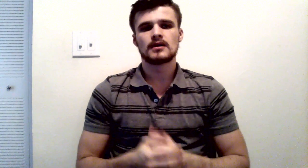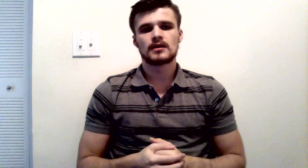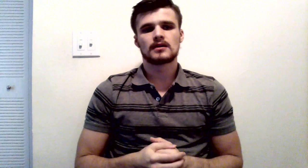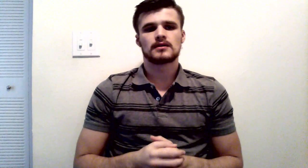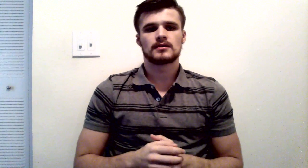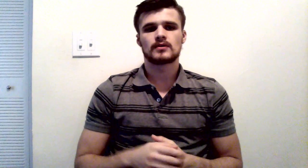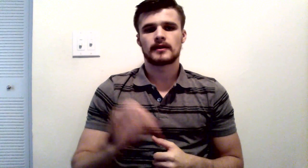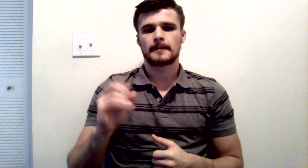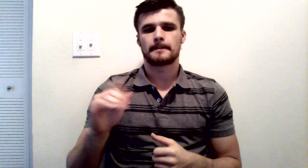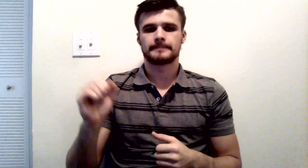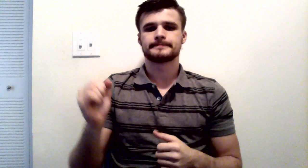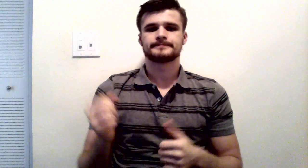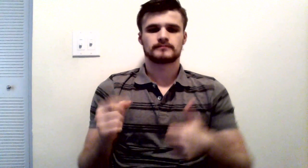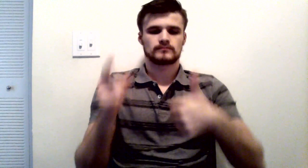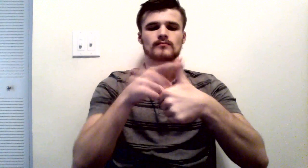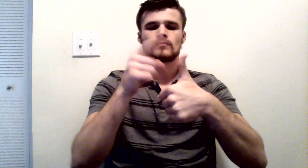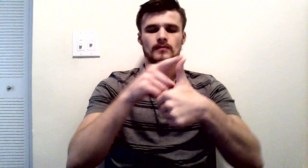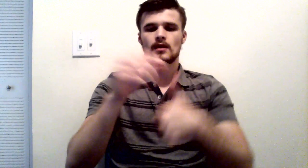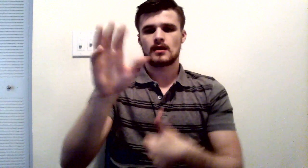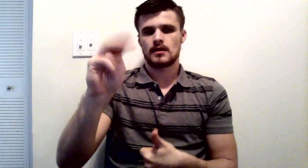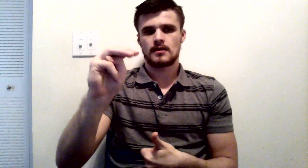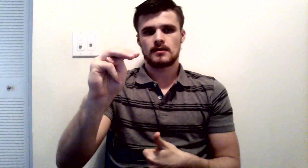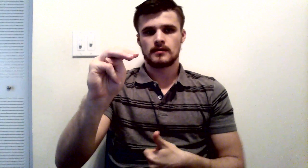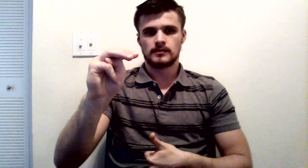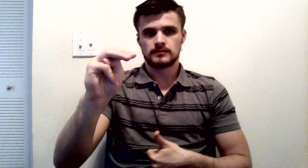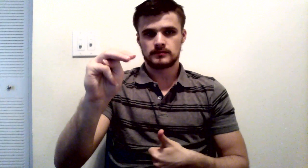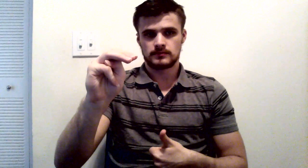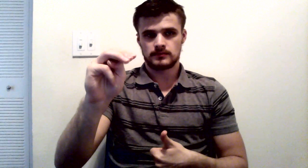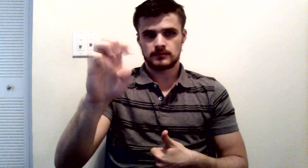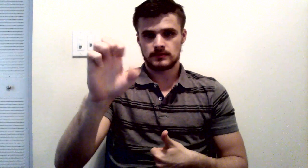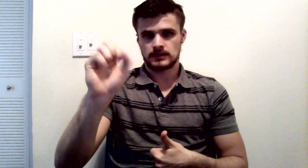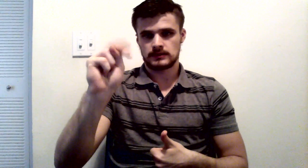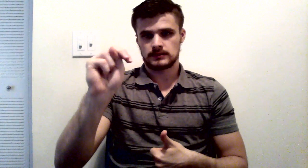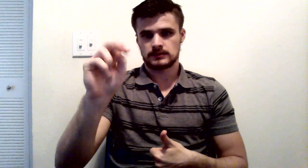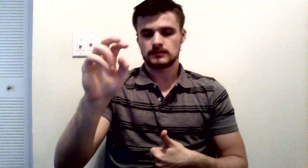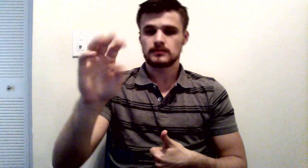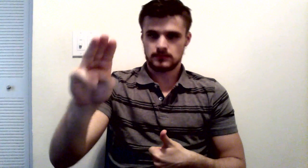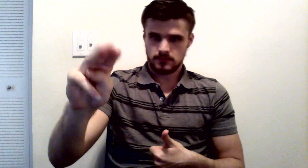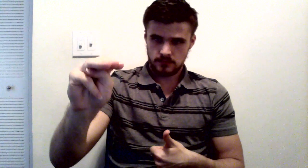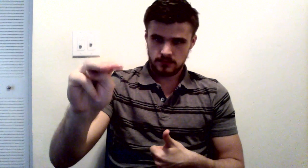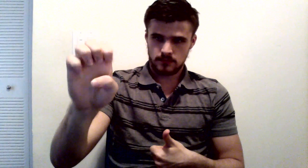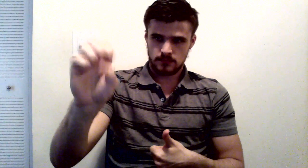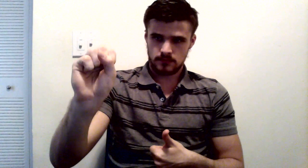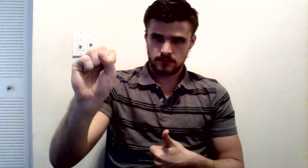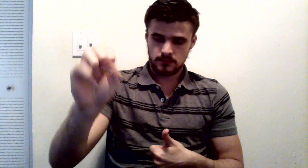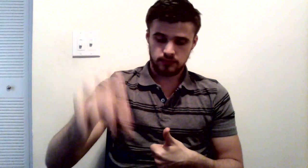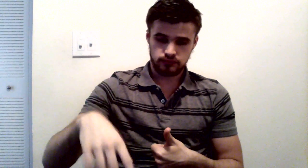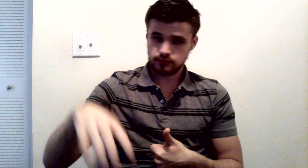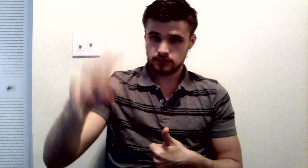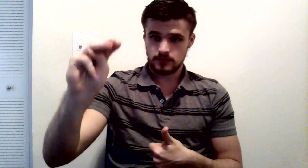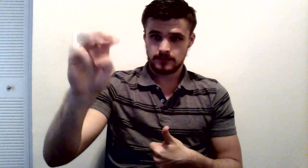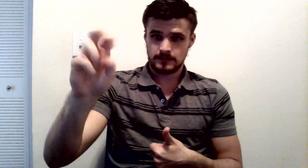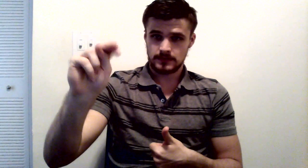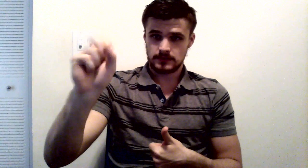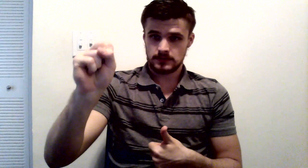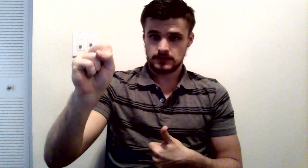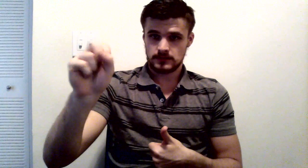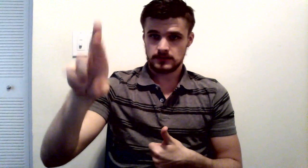mens rea is the evil mind. So, to give you an example of that, mens rea is to go out